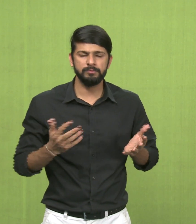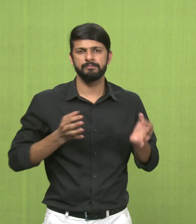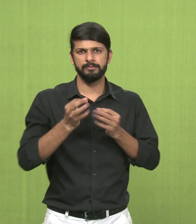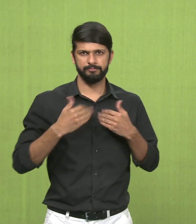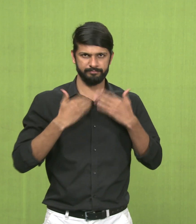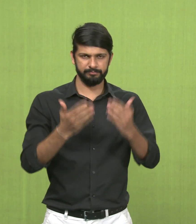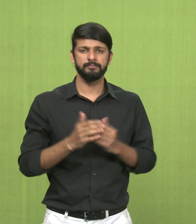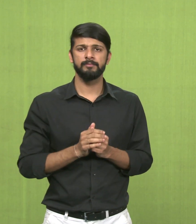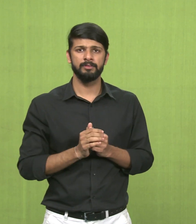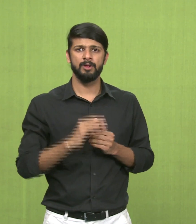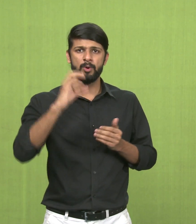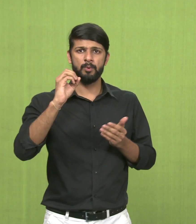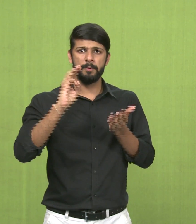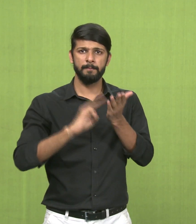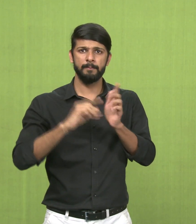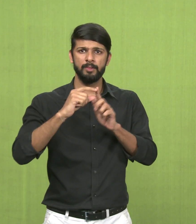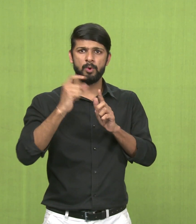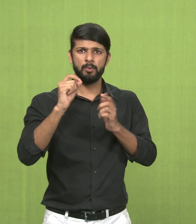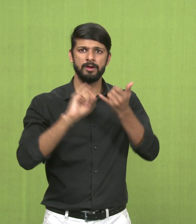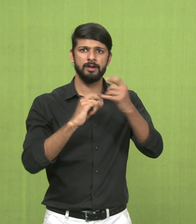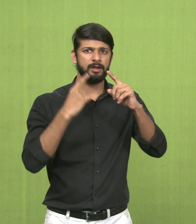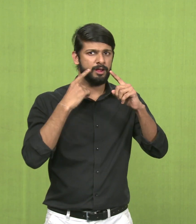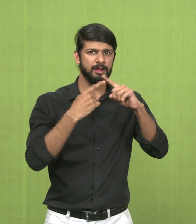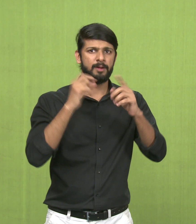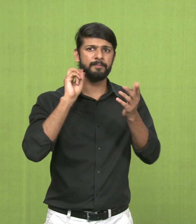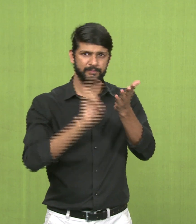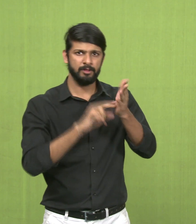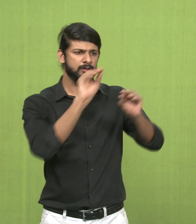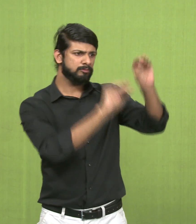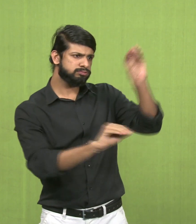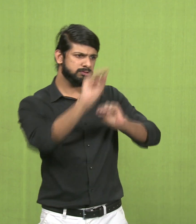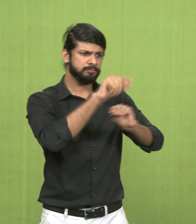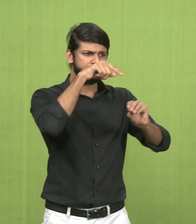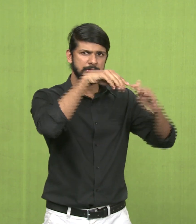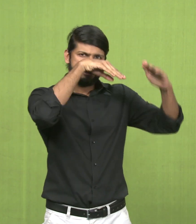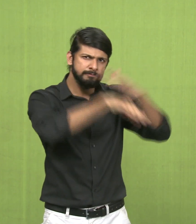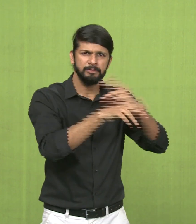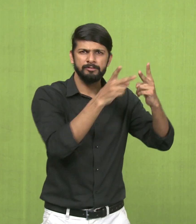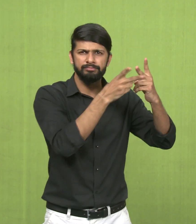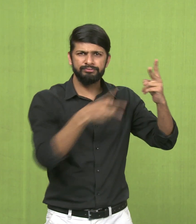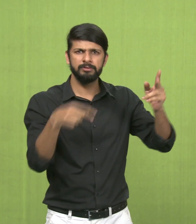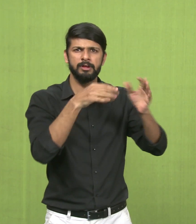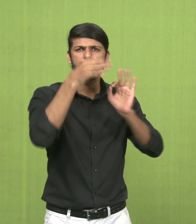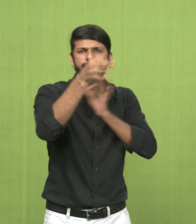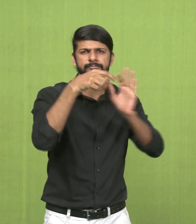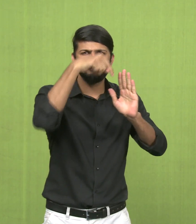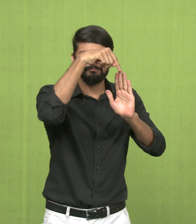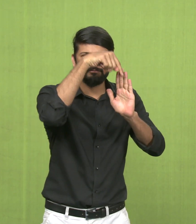We will divide the lesson in the following steps. First, we have the background and understanding about